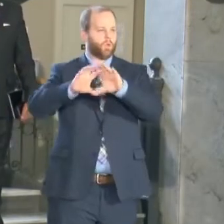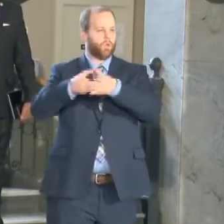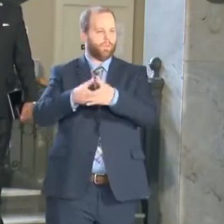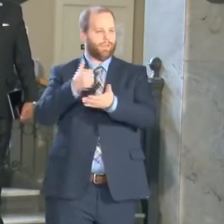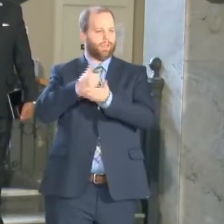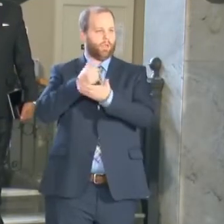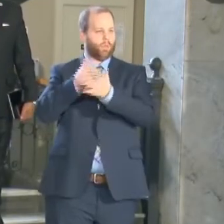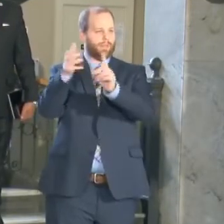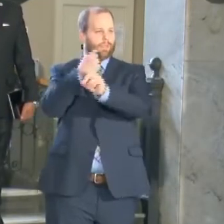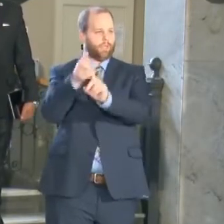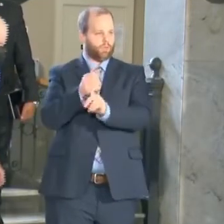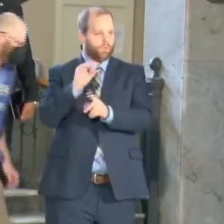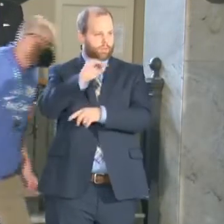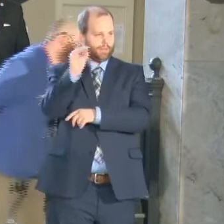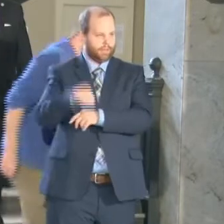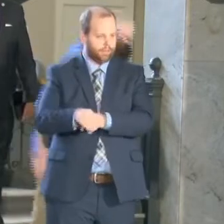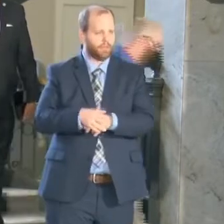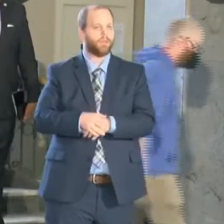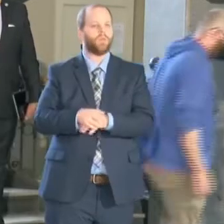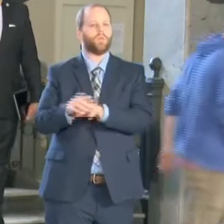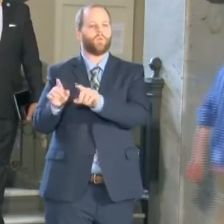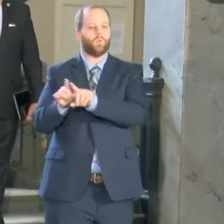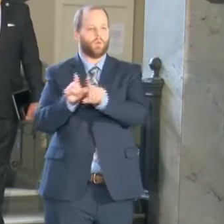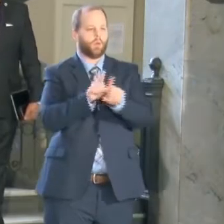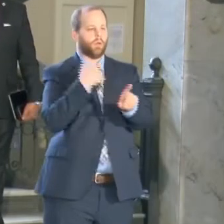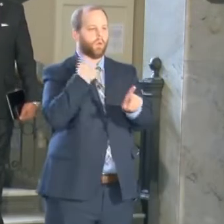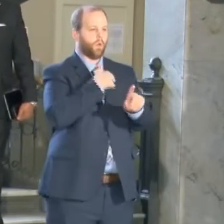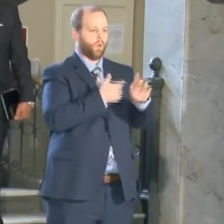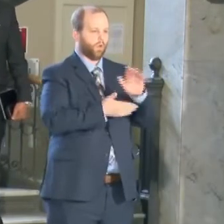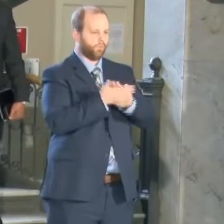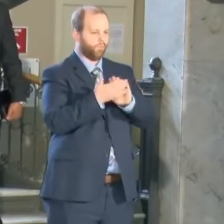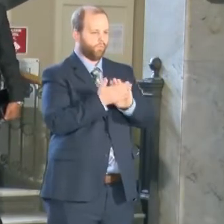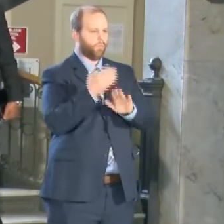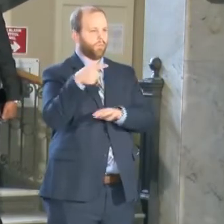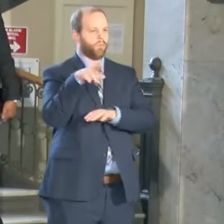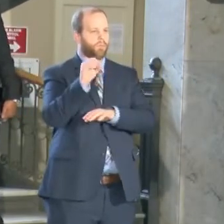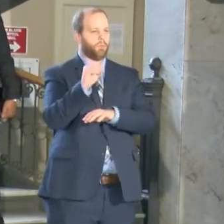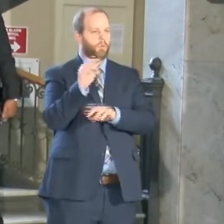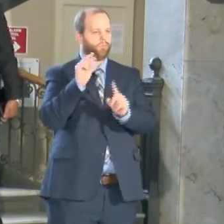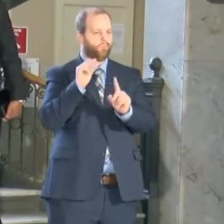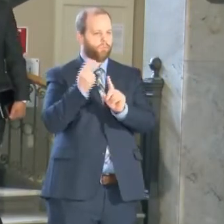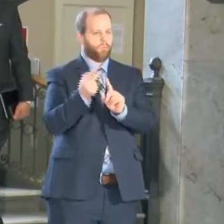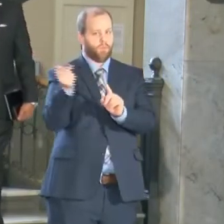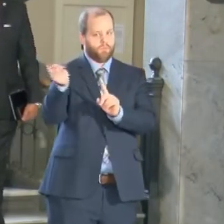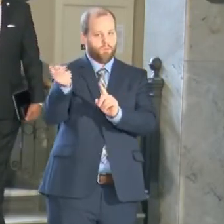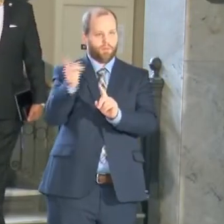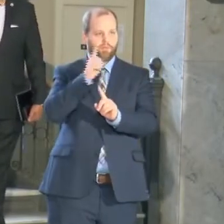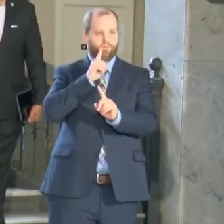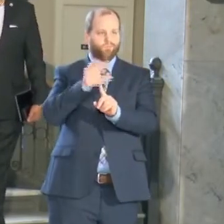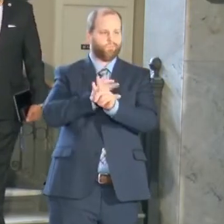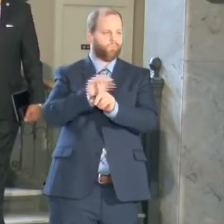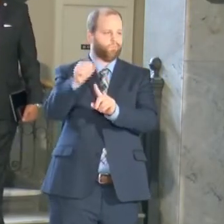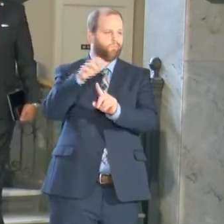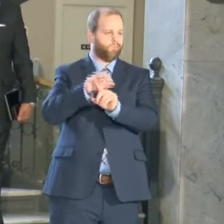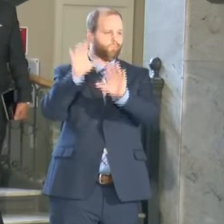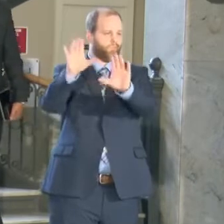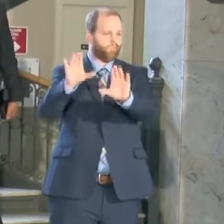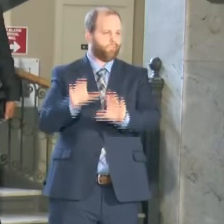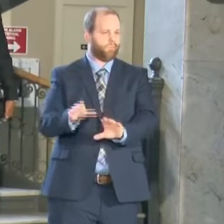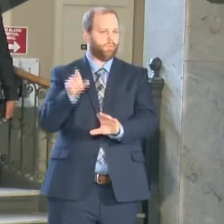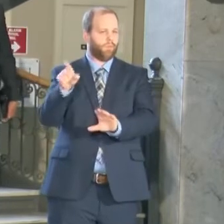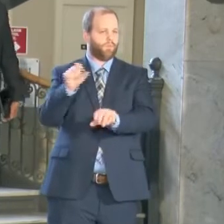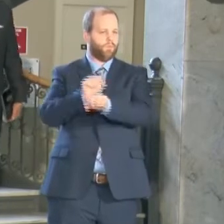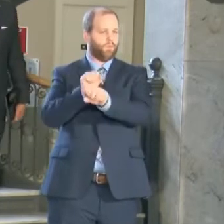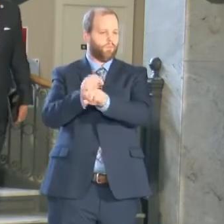capture rate along with the operations and patrol side with chief Haskins. And they've both been doing a phenomenal job and have many great years of service.